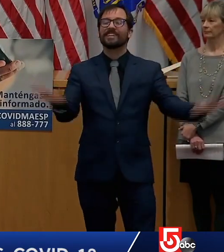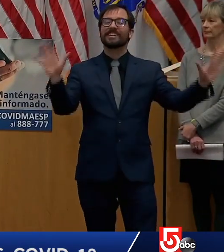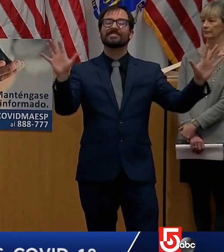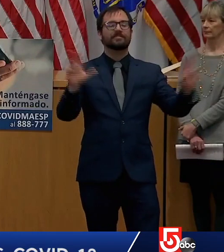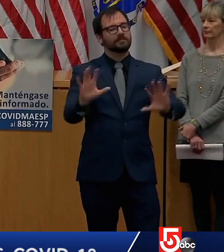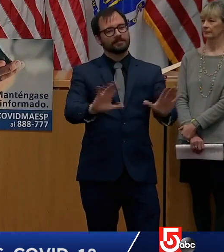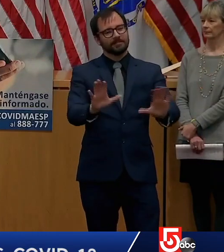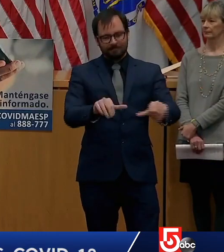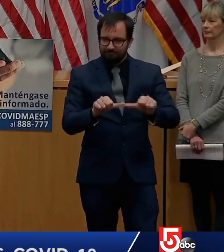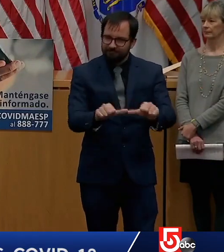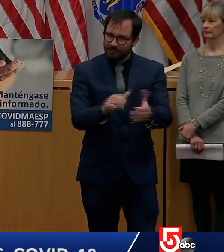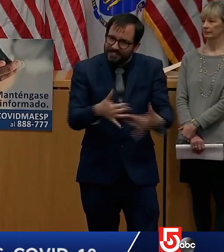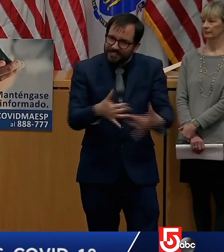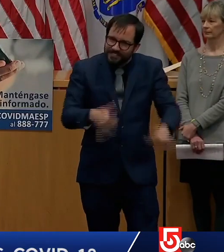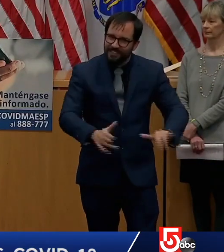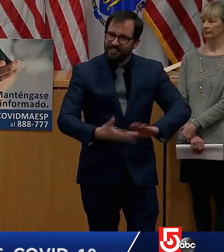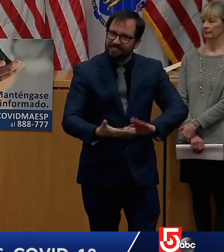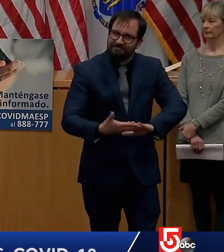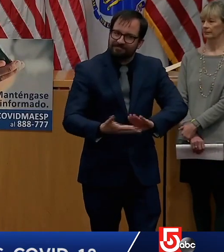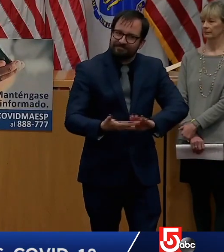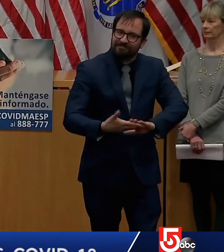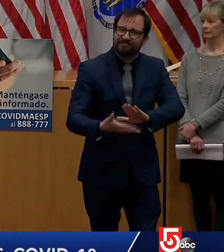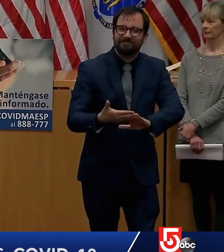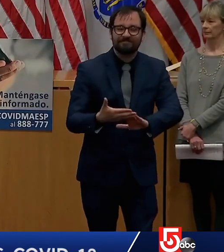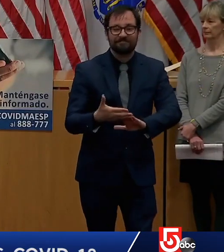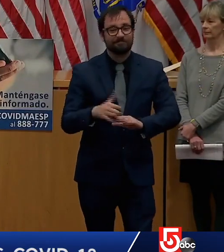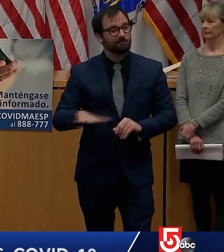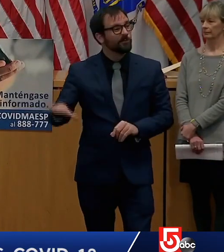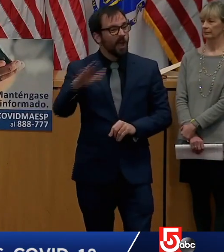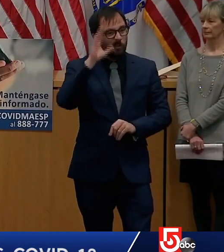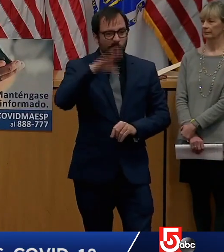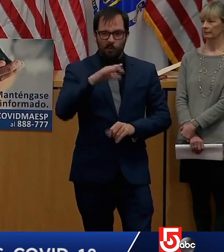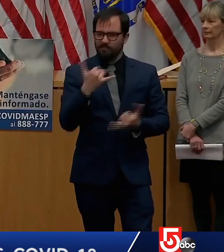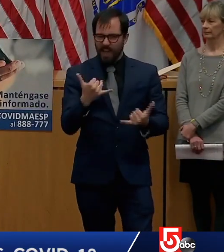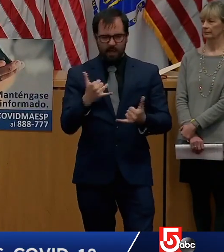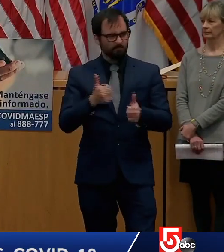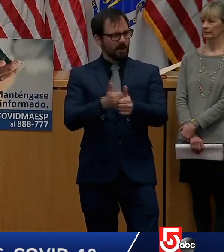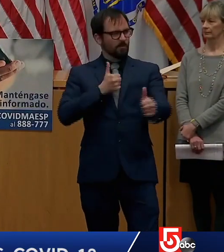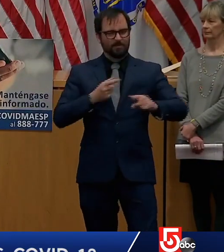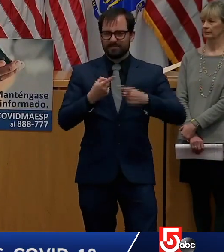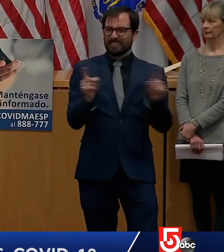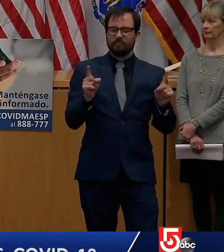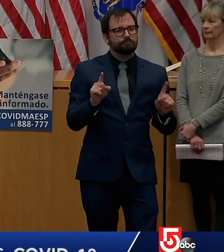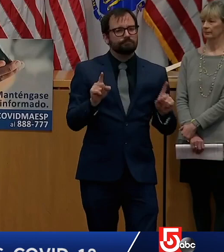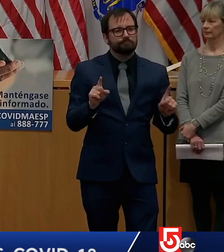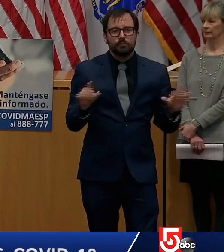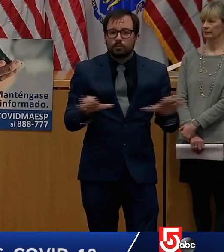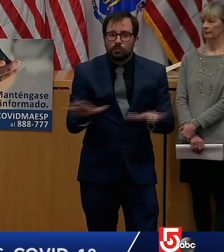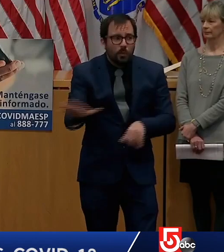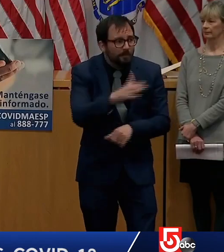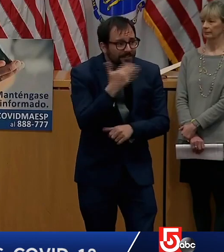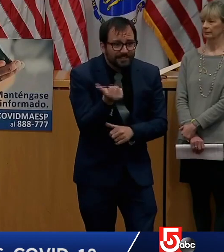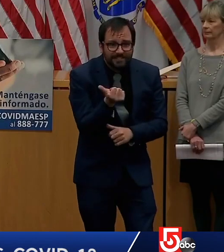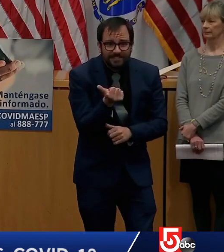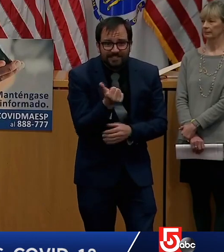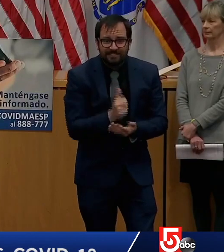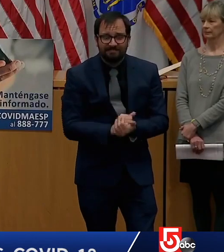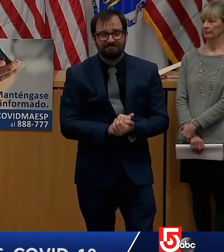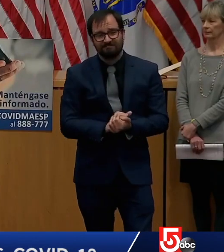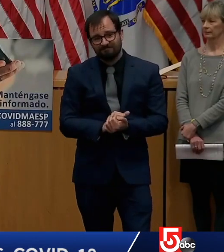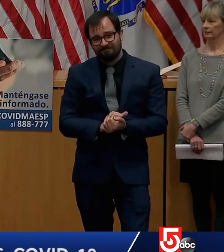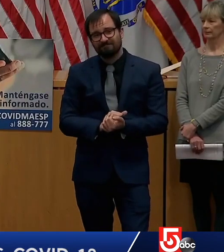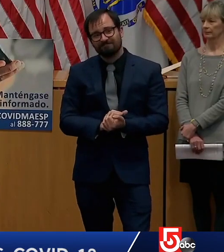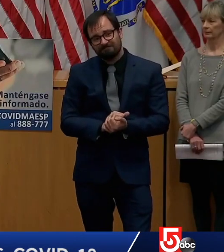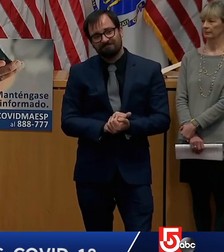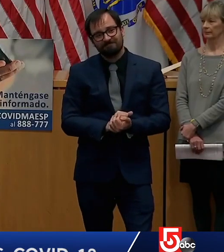can not only for yourself but encourage your peers and to when that last day of the school year